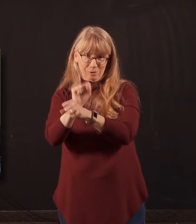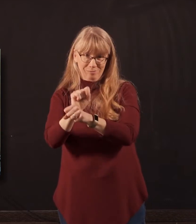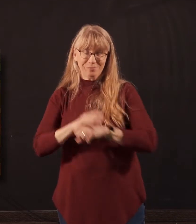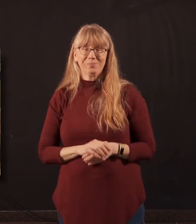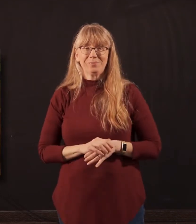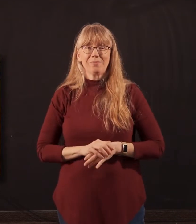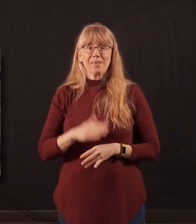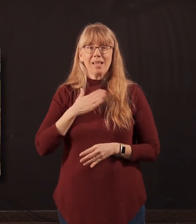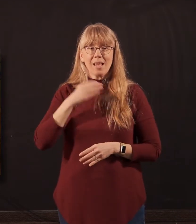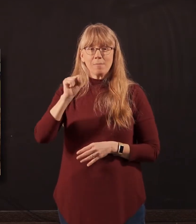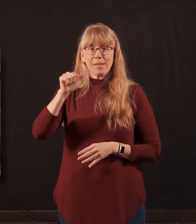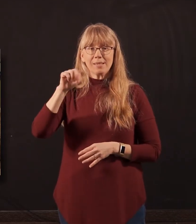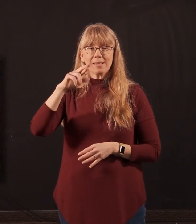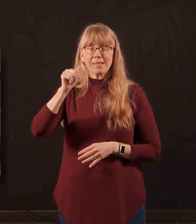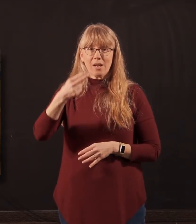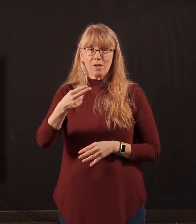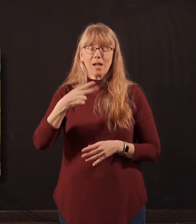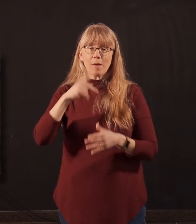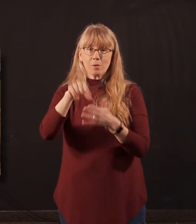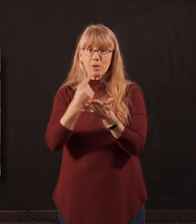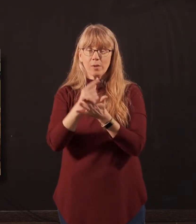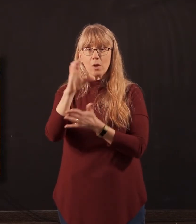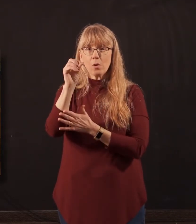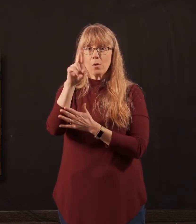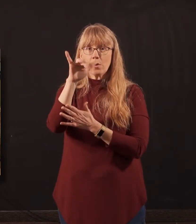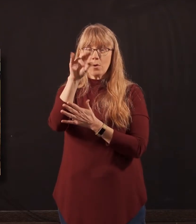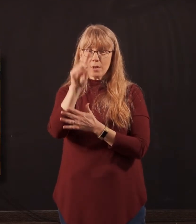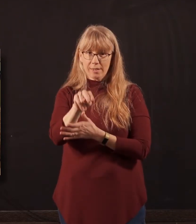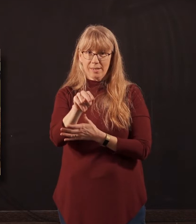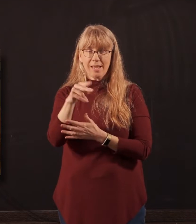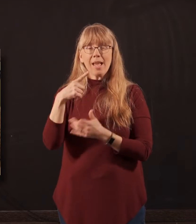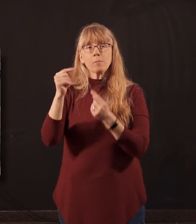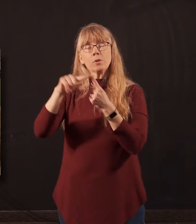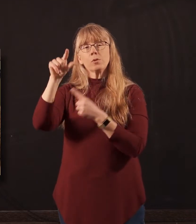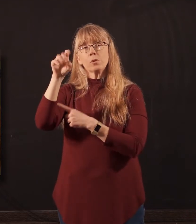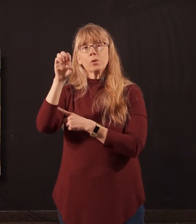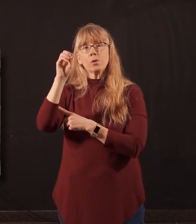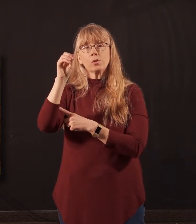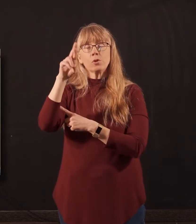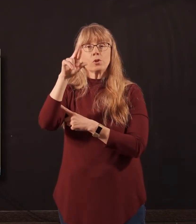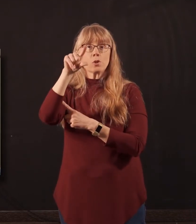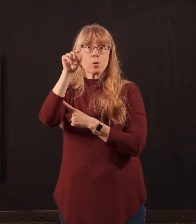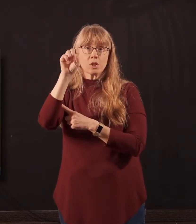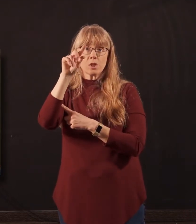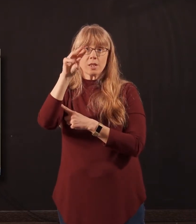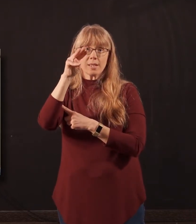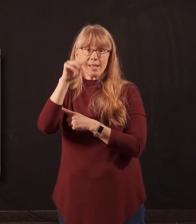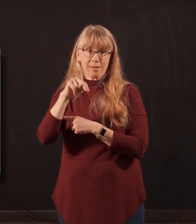I'm Sarah Bailey, I'm graduating from Corden Central High School, and I'll be attending Georgetown College in the fall. I'm Brittany Wright. I graduated from